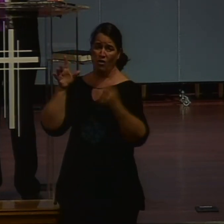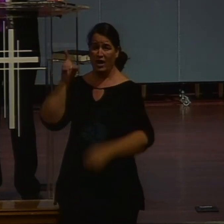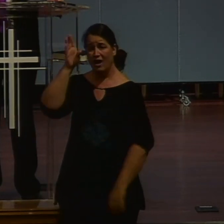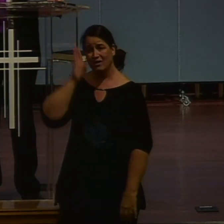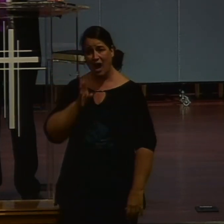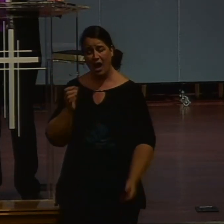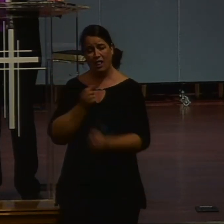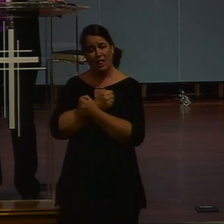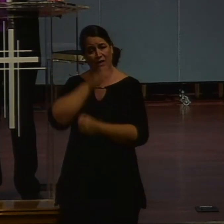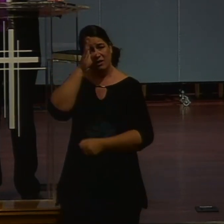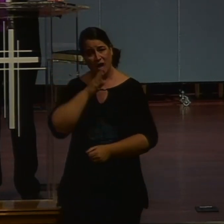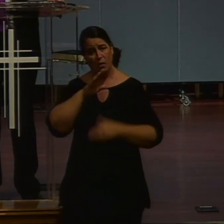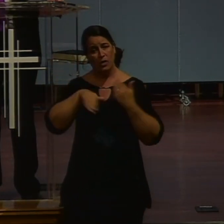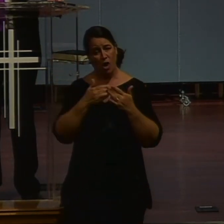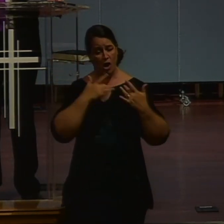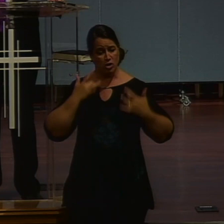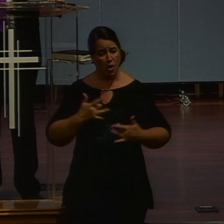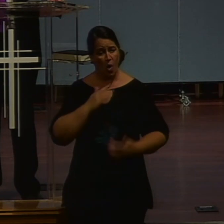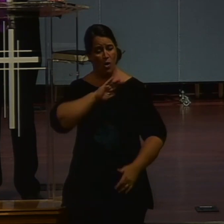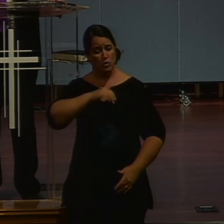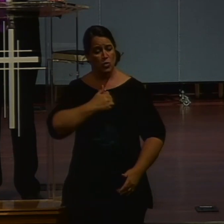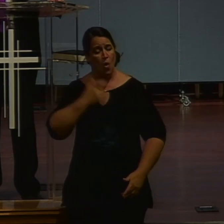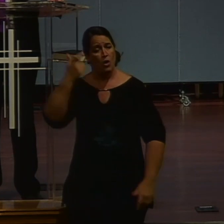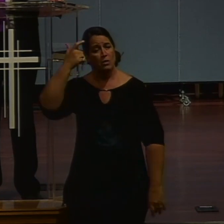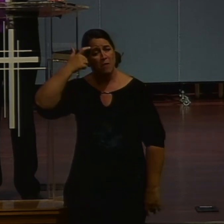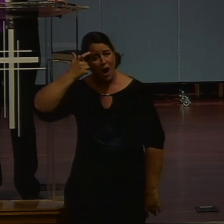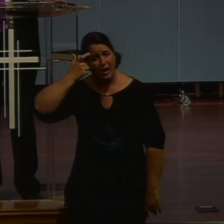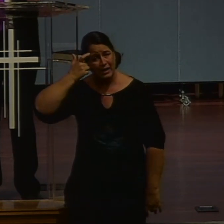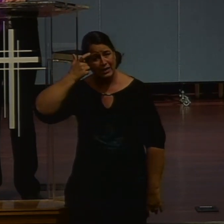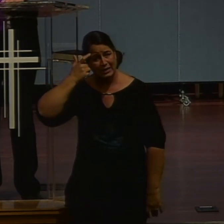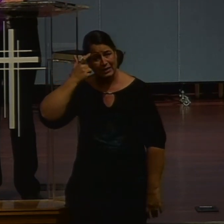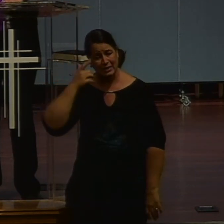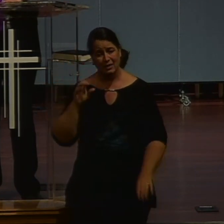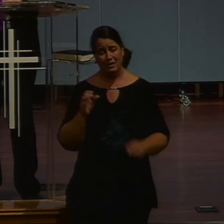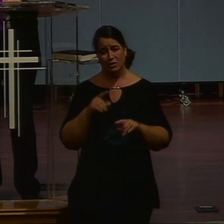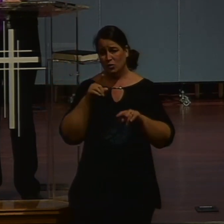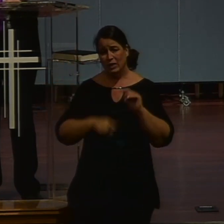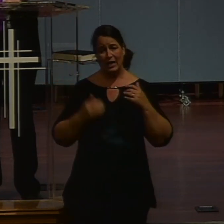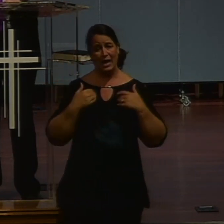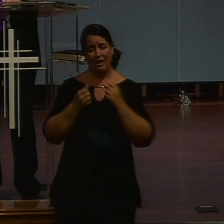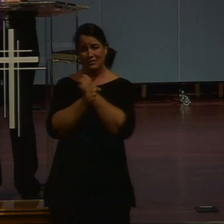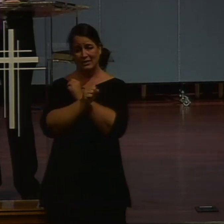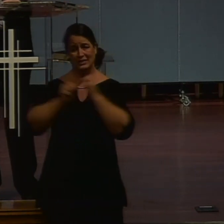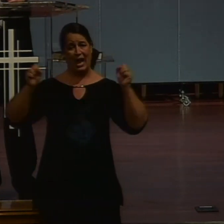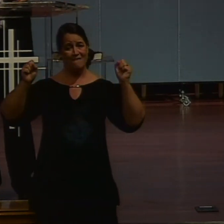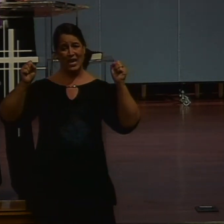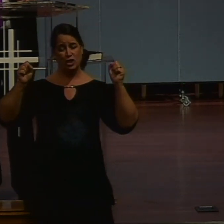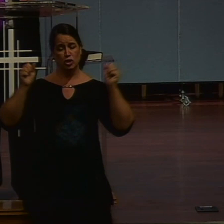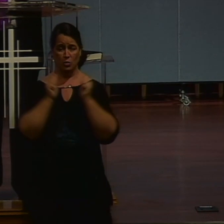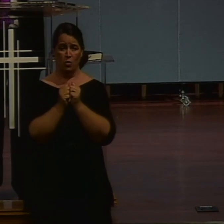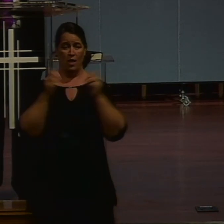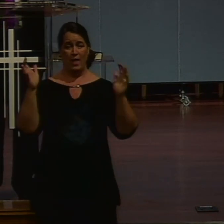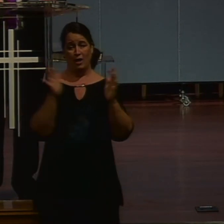God. With all of our heart. With all of our soul. With all of our mind. There is no salvation. Apart from Jesus Christ. And there is no